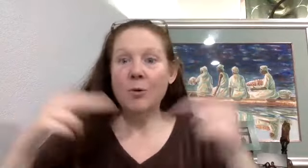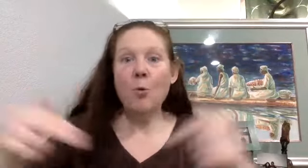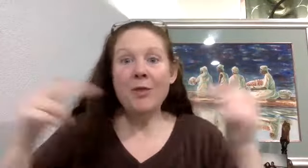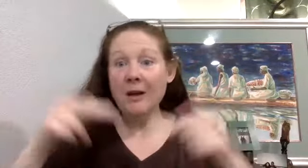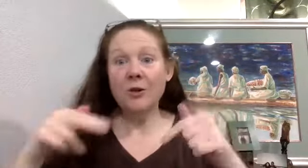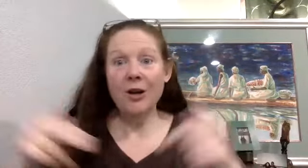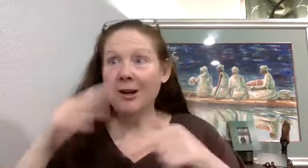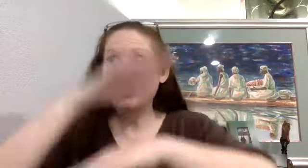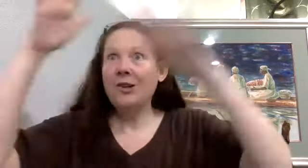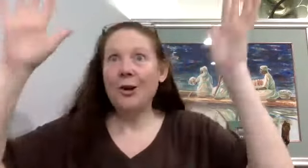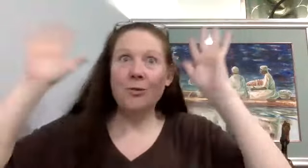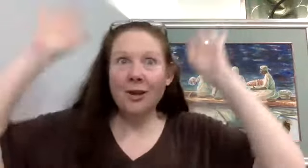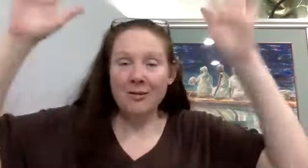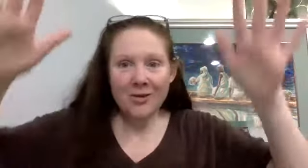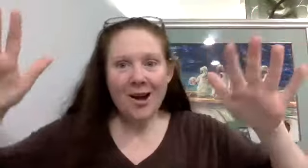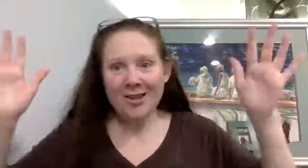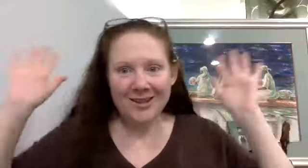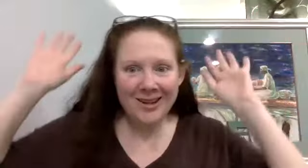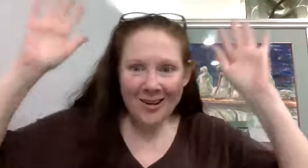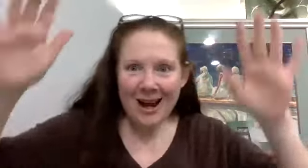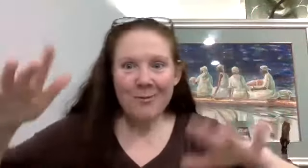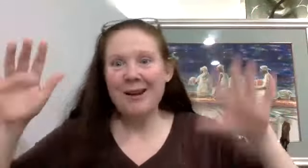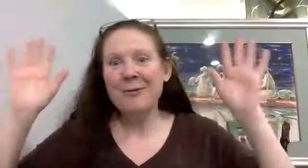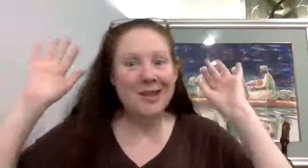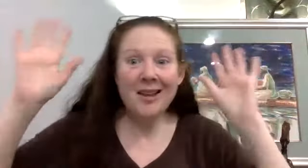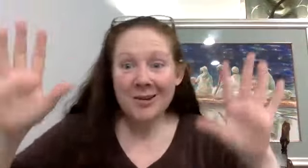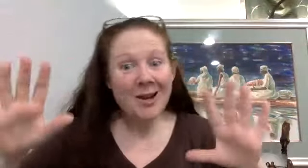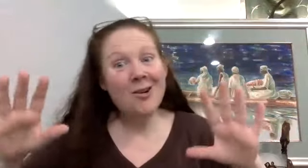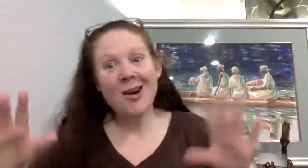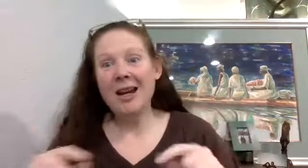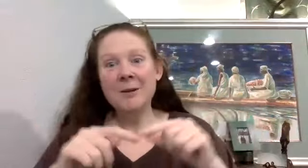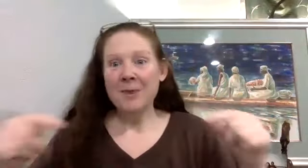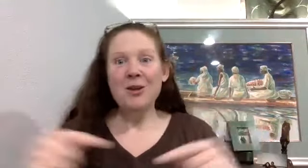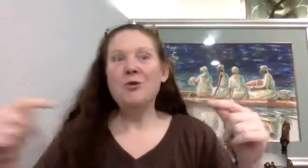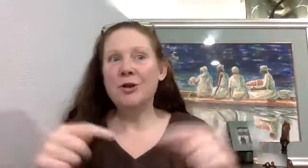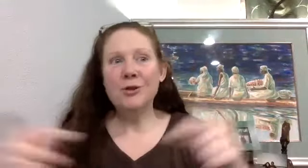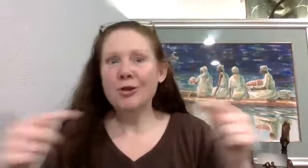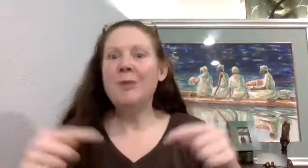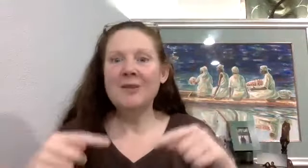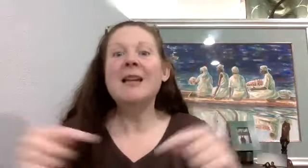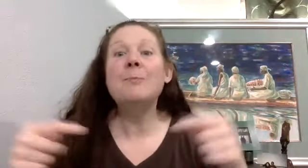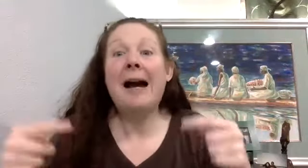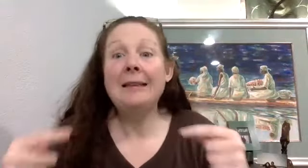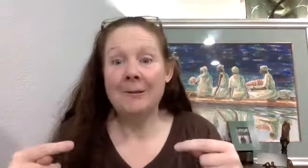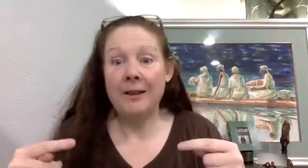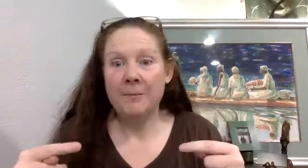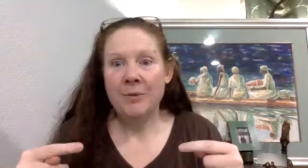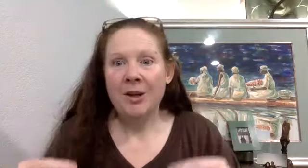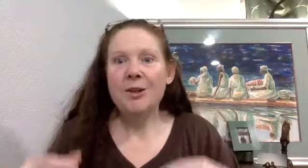when things are good and when, you know, there's all this, you know, the government, everyone's telling you it's all great. You'll consume these things mindlessly. To the